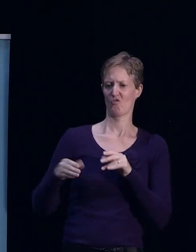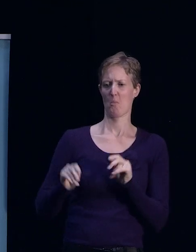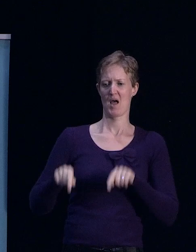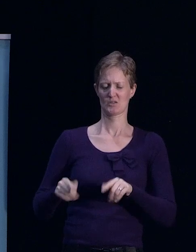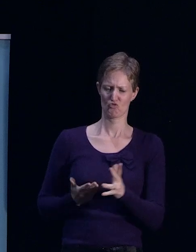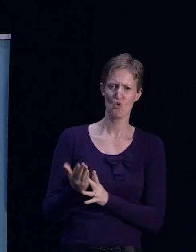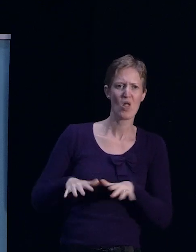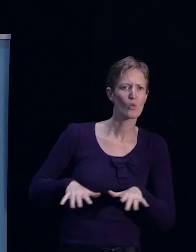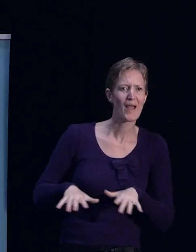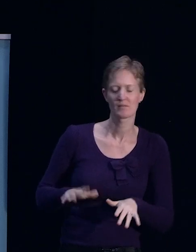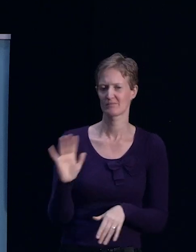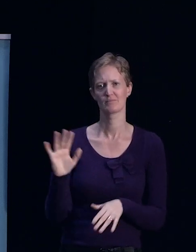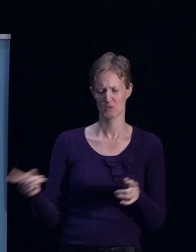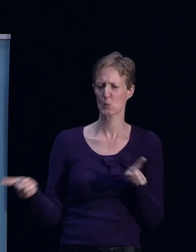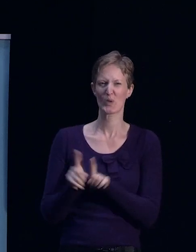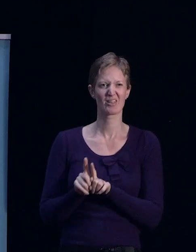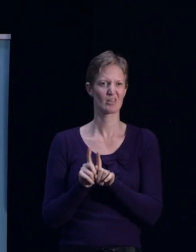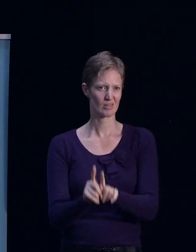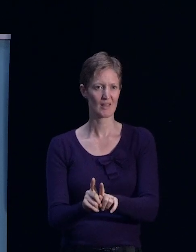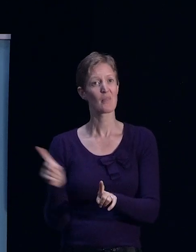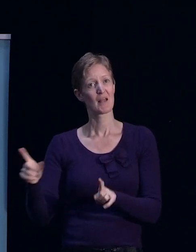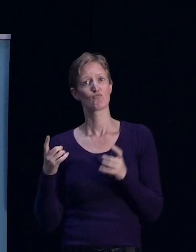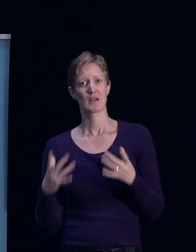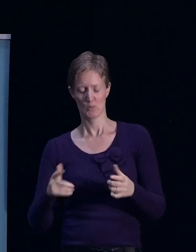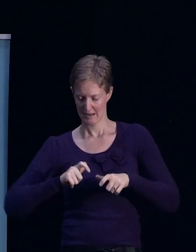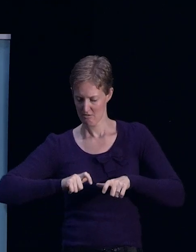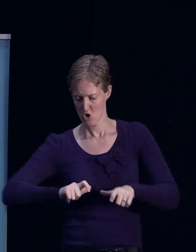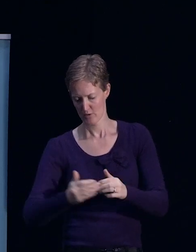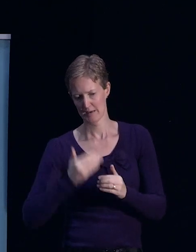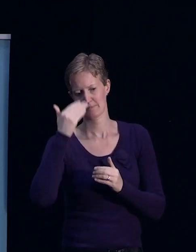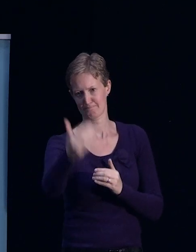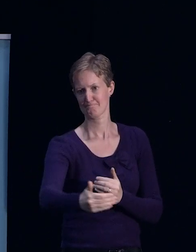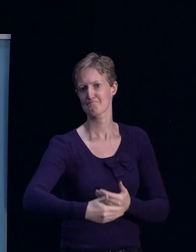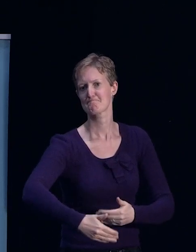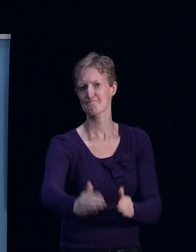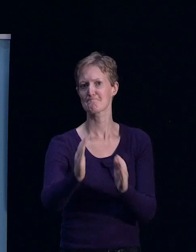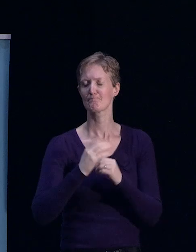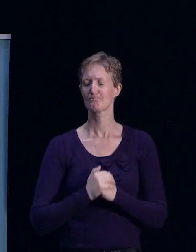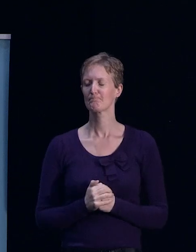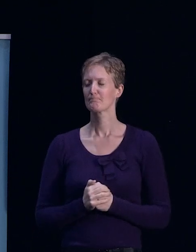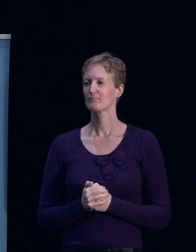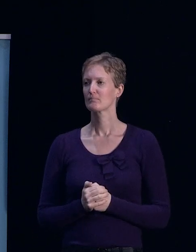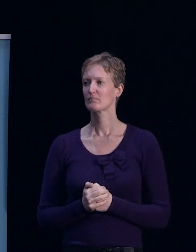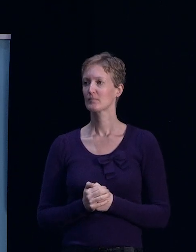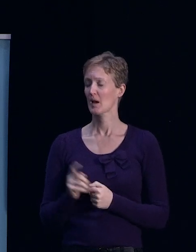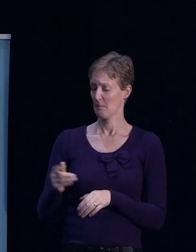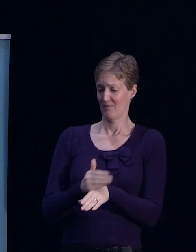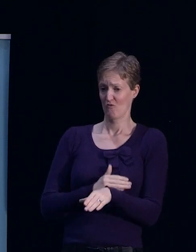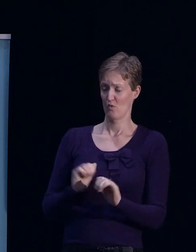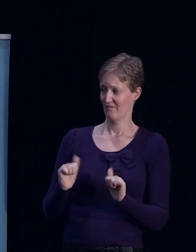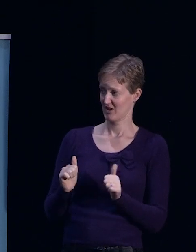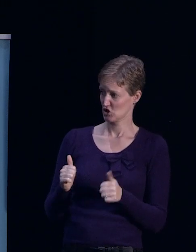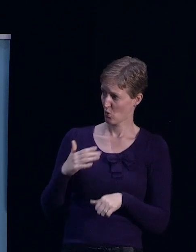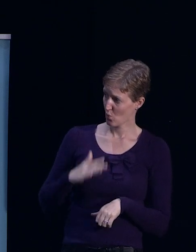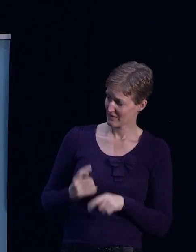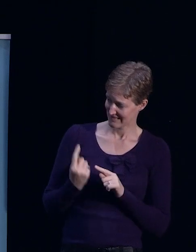they're ready to stick through for the next phase as well. What I would like to do is, before we finish, is we'll just